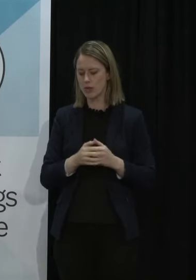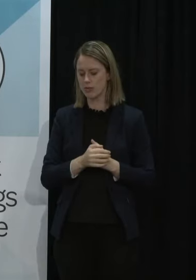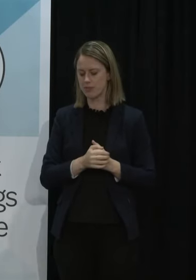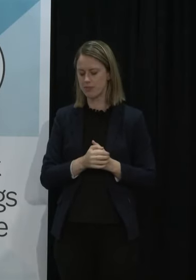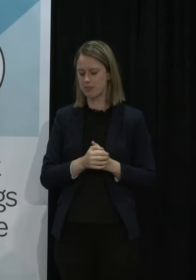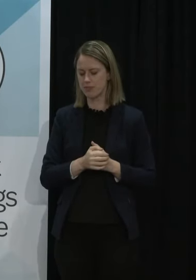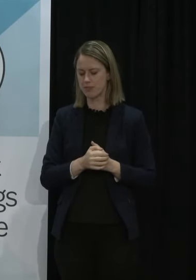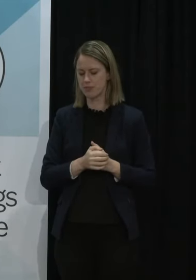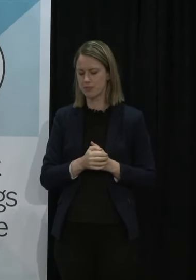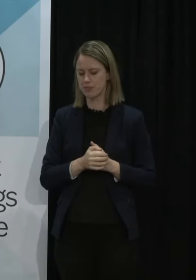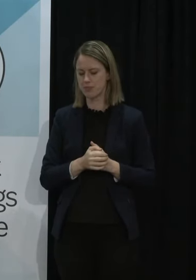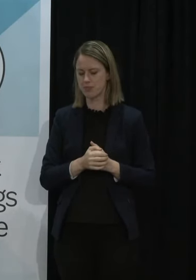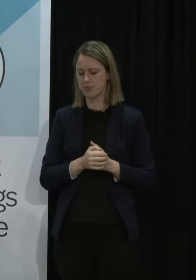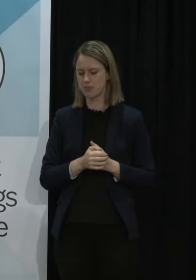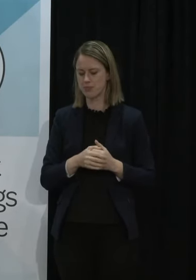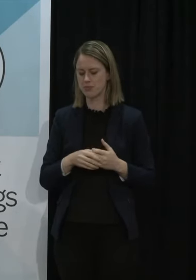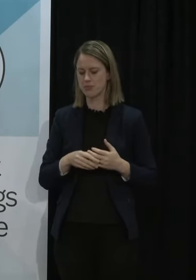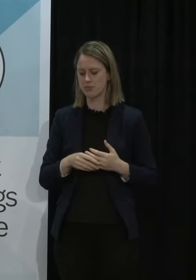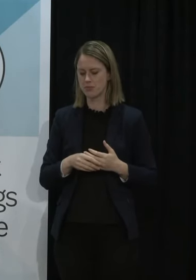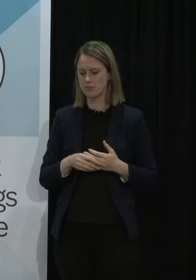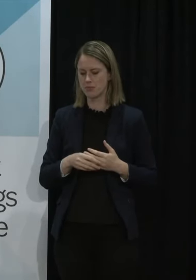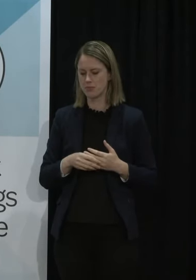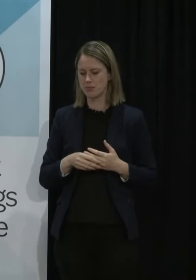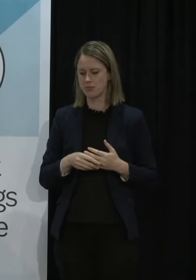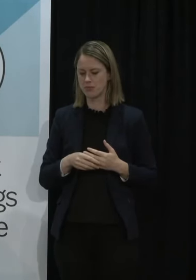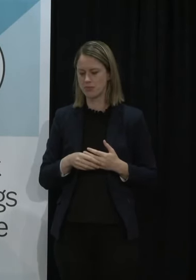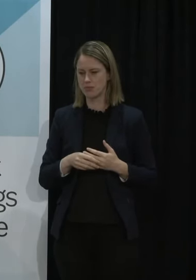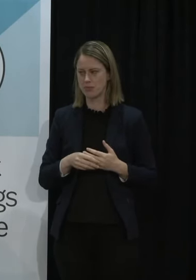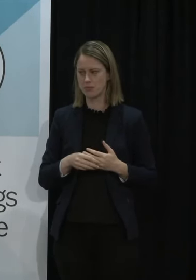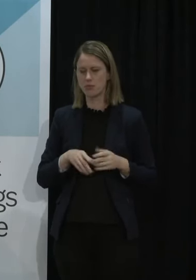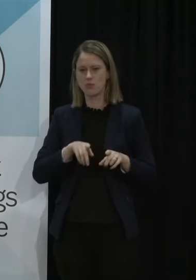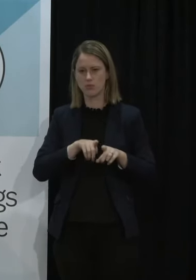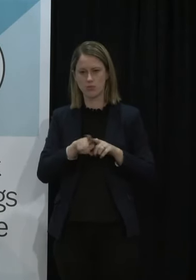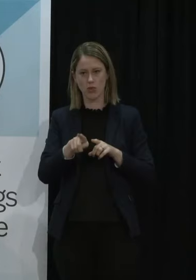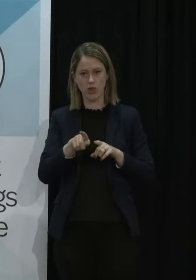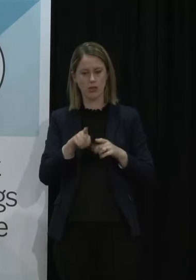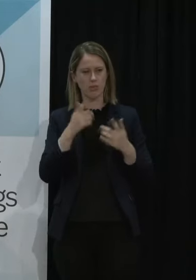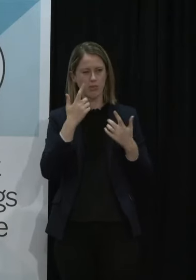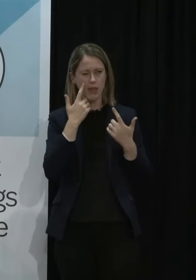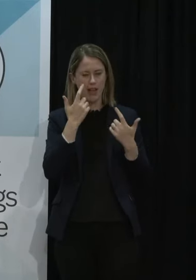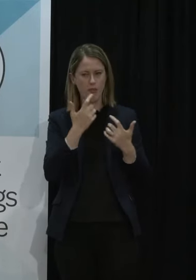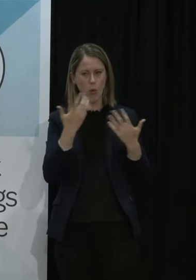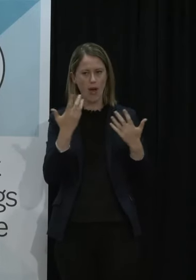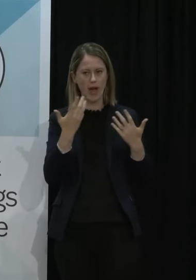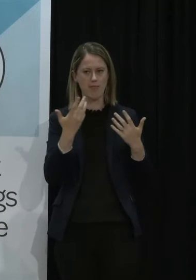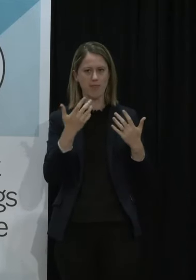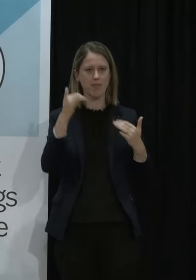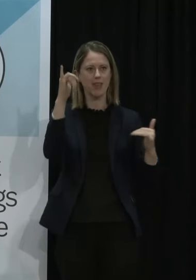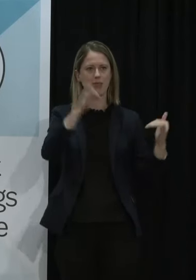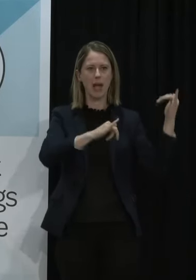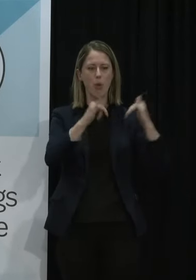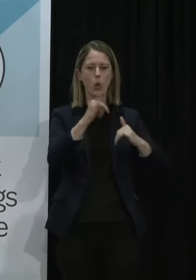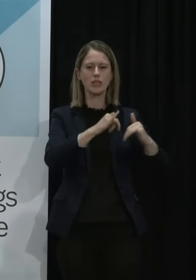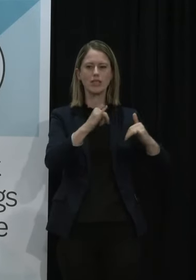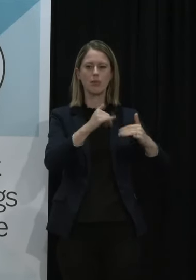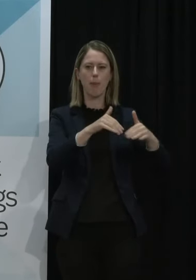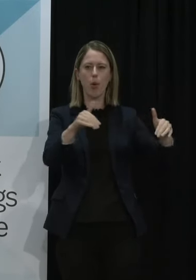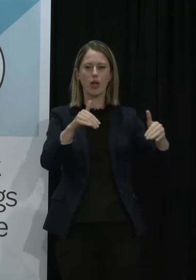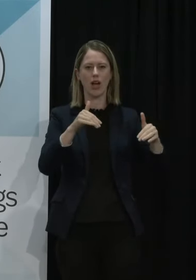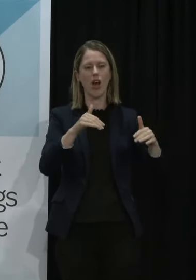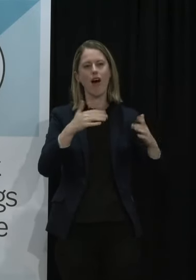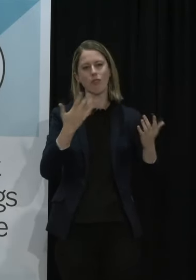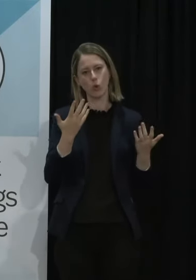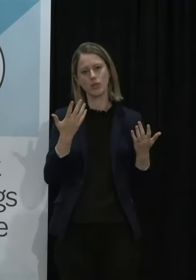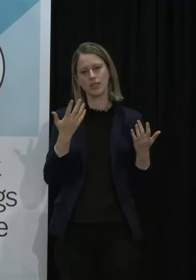measures to make sure that we are taking a cautious approach at our border it is inevitable that there will be an Omicron